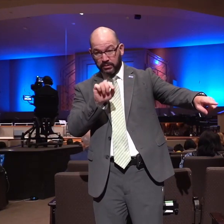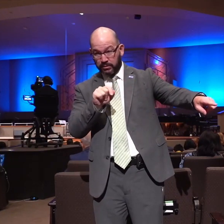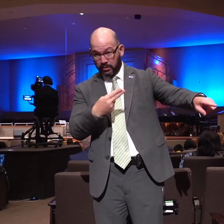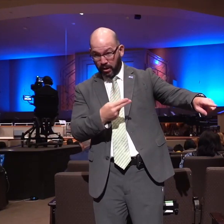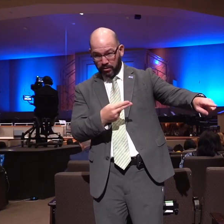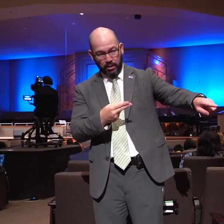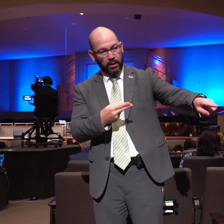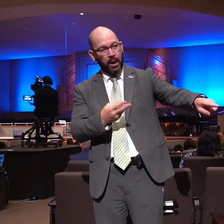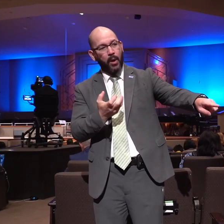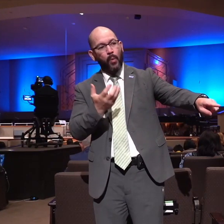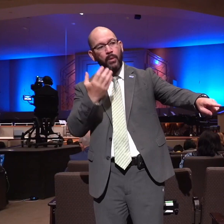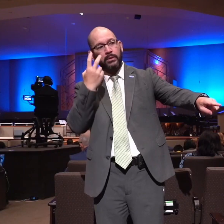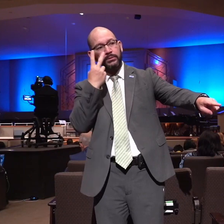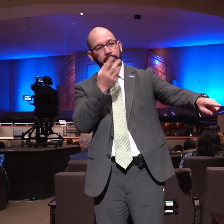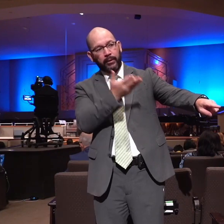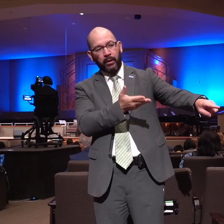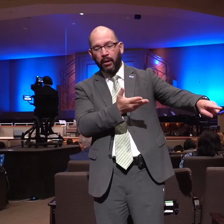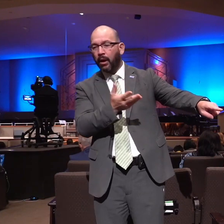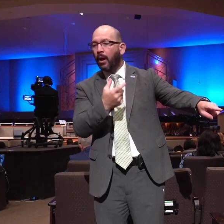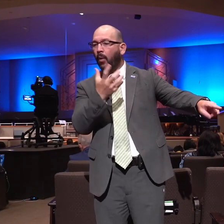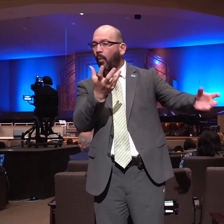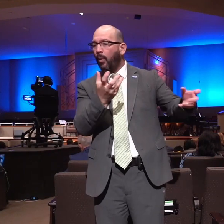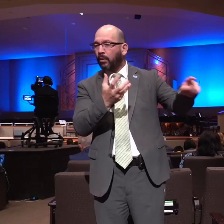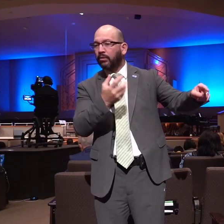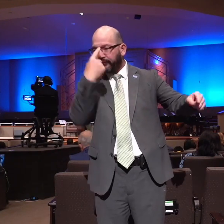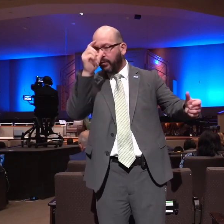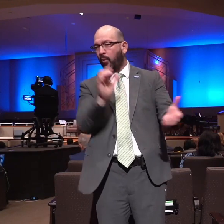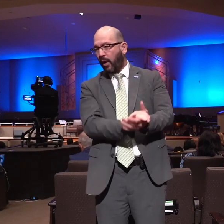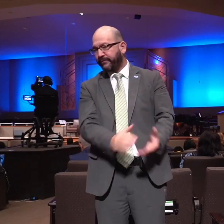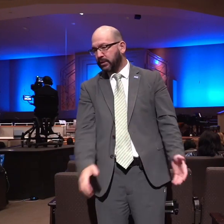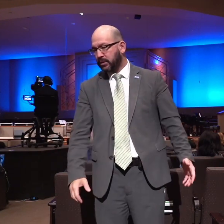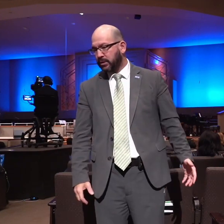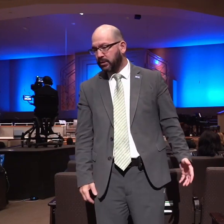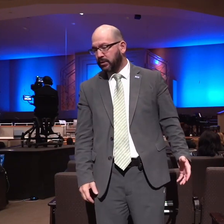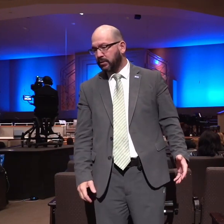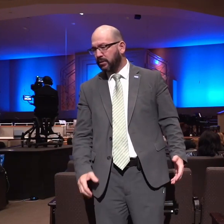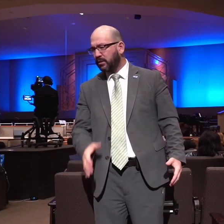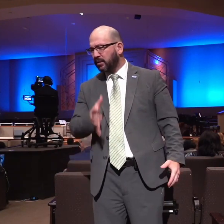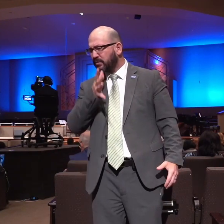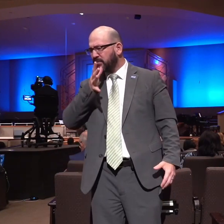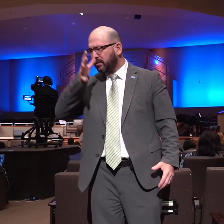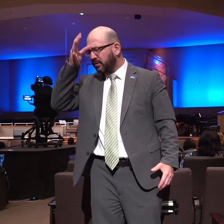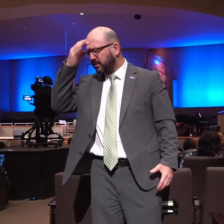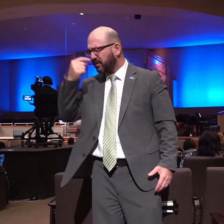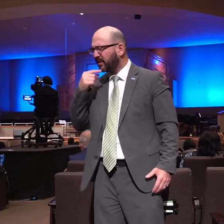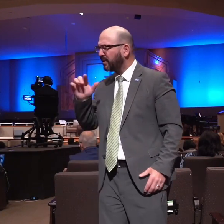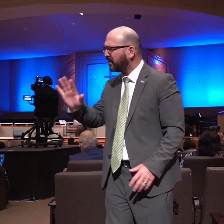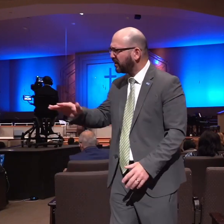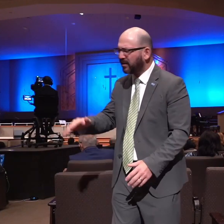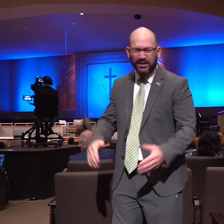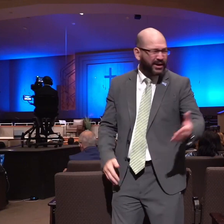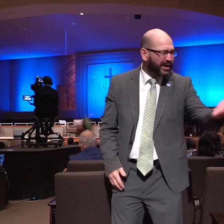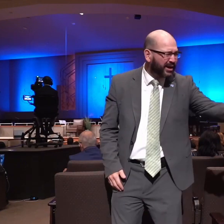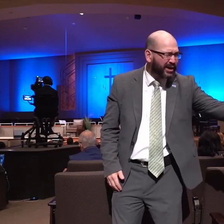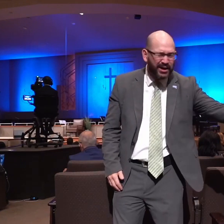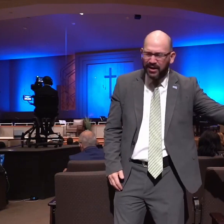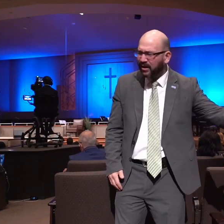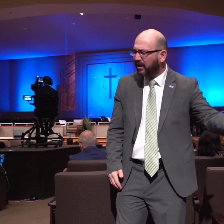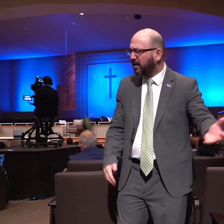now therefore get her for me to wife then his father and his mother said unto him is there never a woman among the daughters of thy